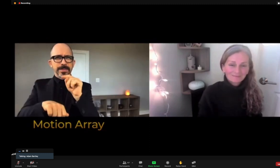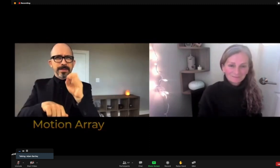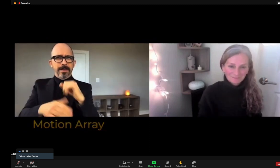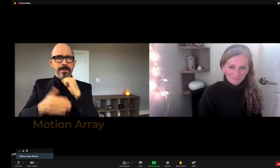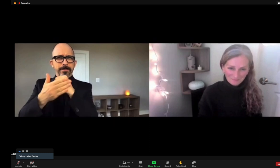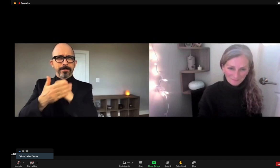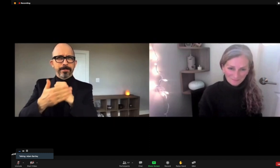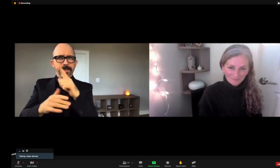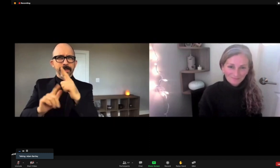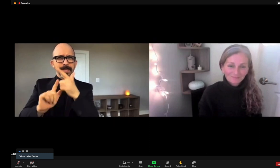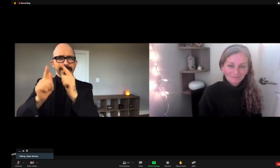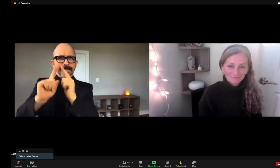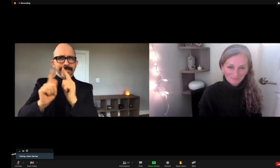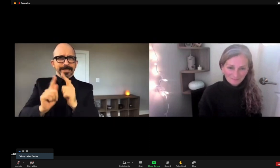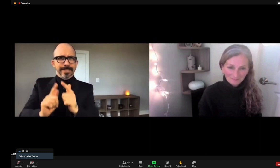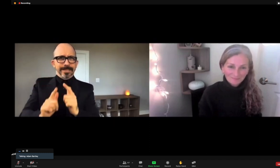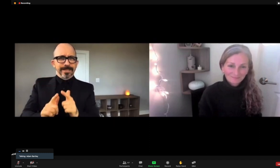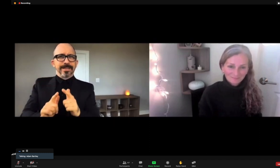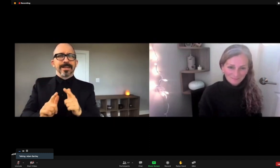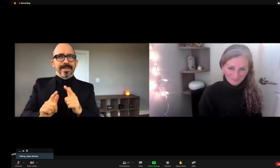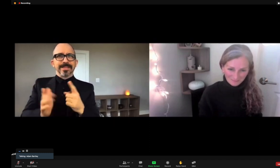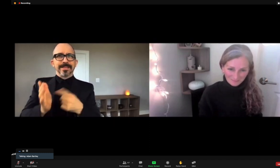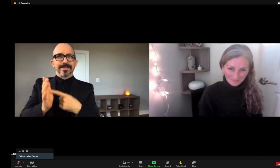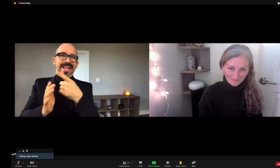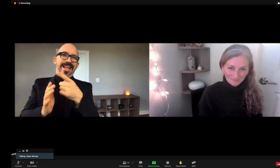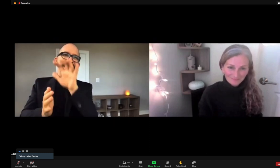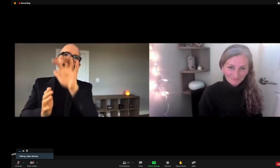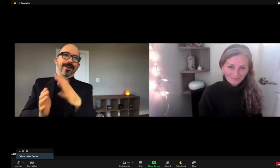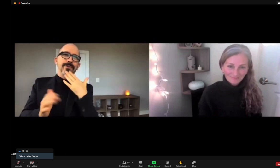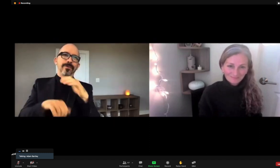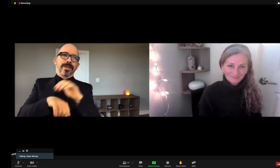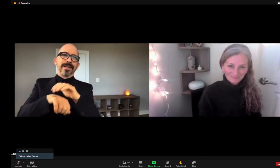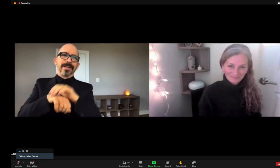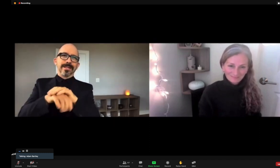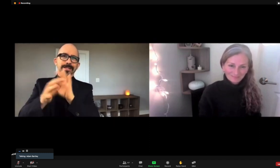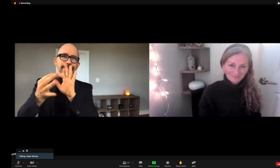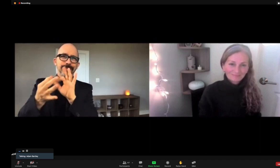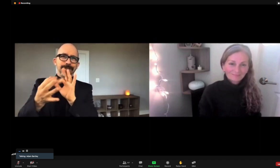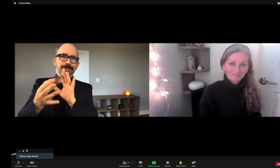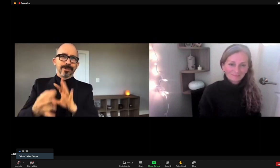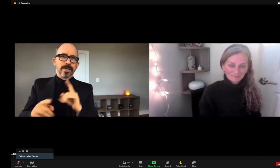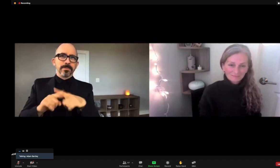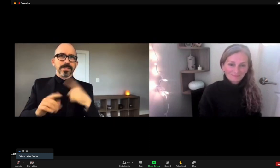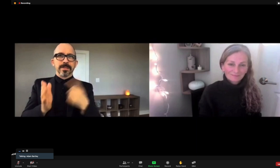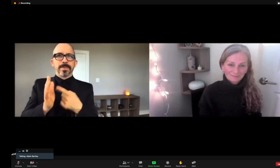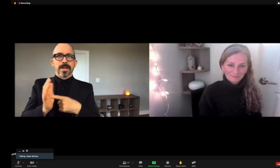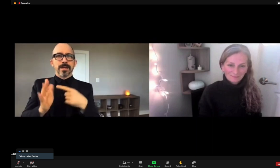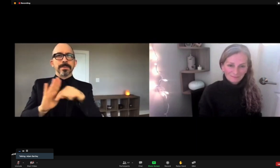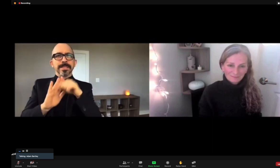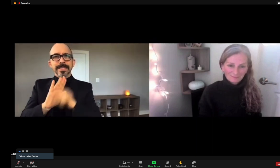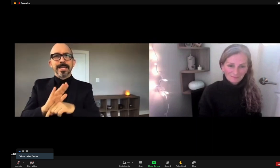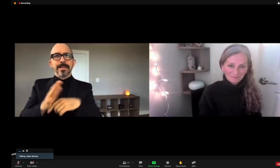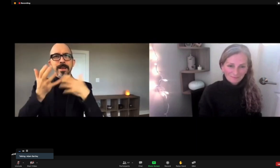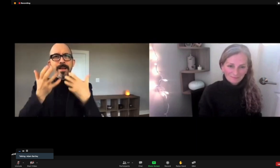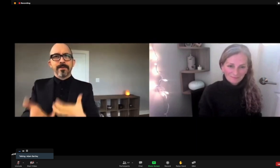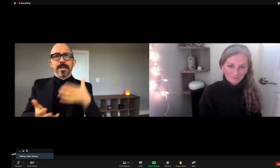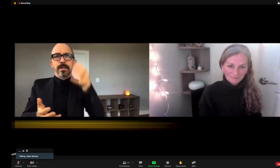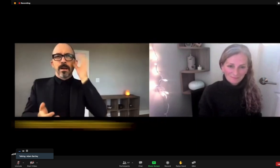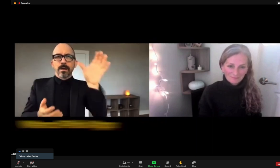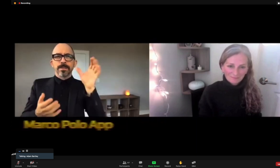with that where we could timestamp each instance on the film, code it for English, code it. And so